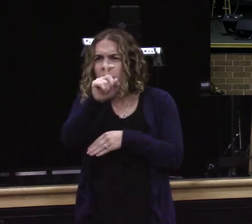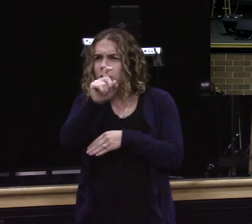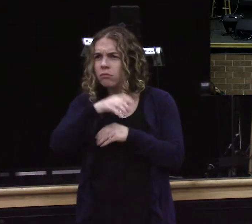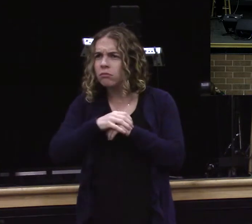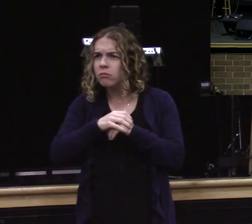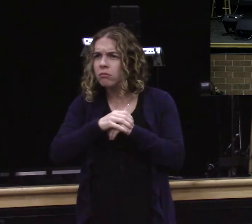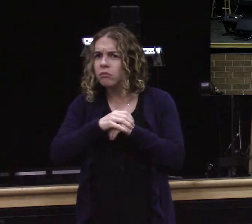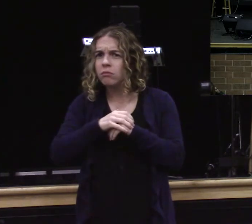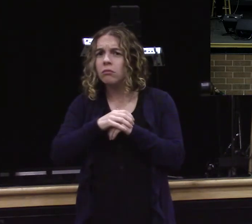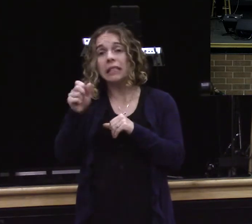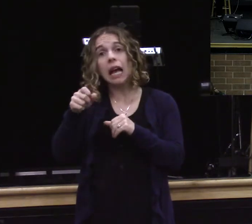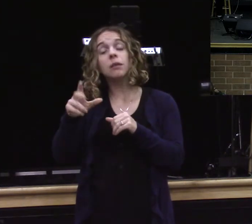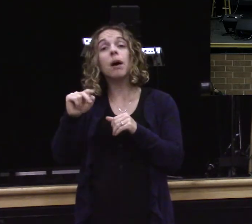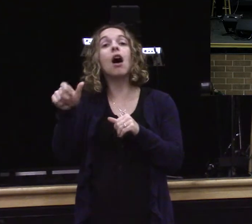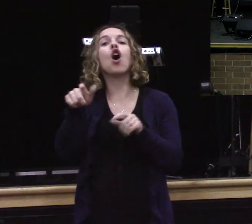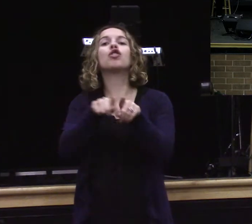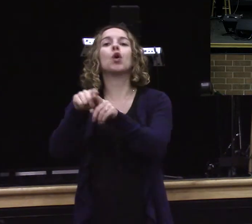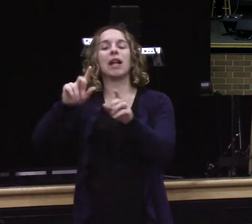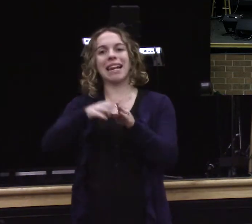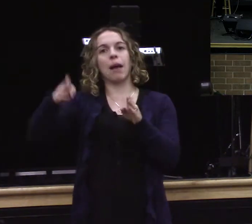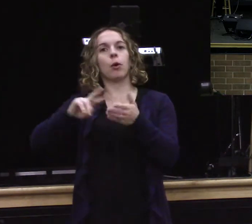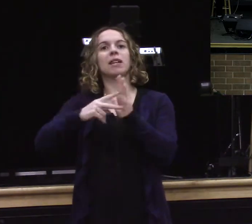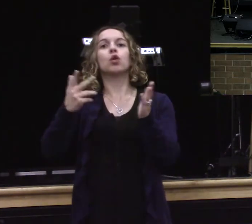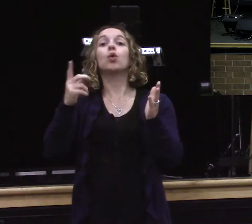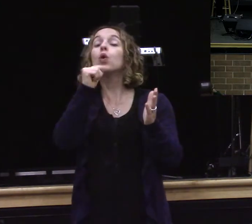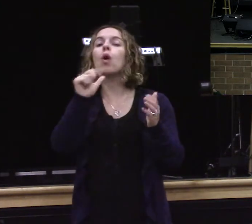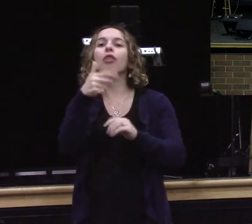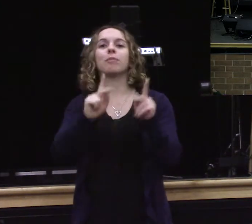neighbor as ourselves? Who here knows who your neighbor is?